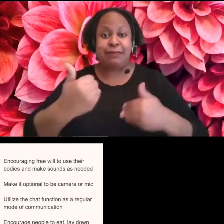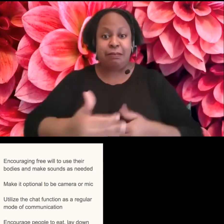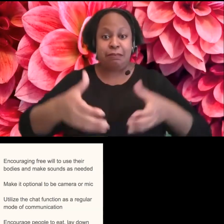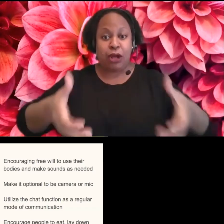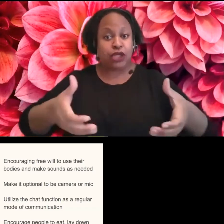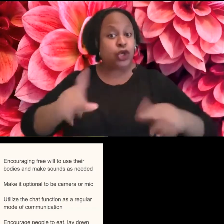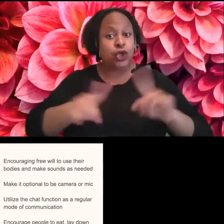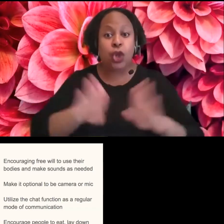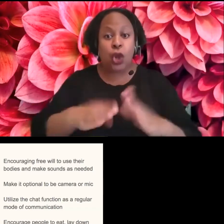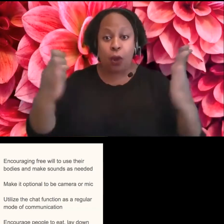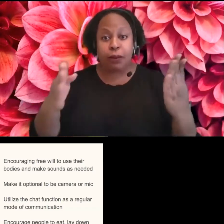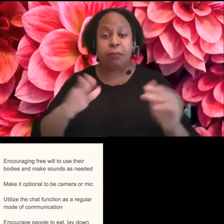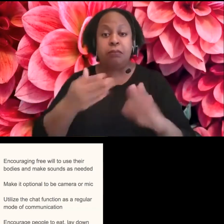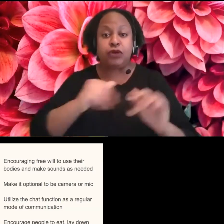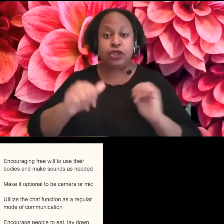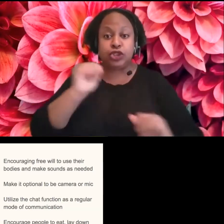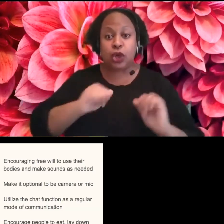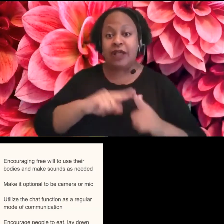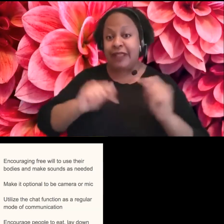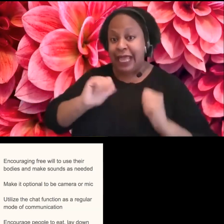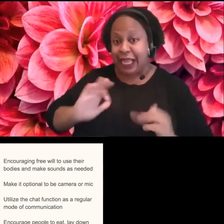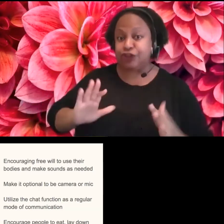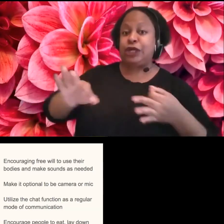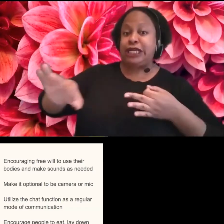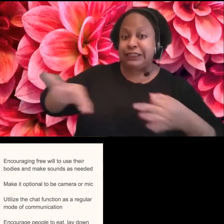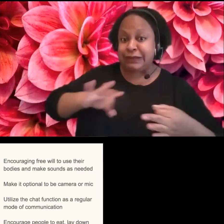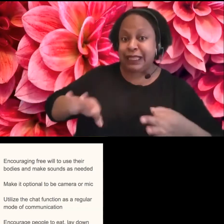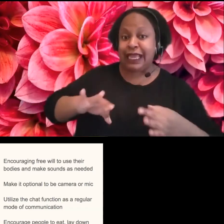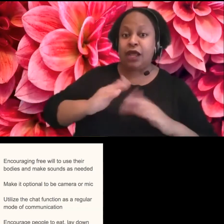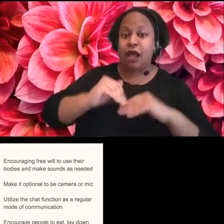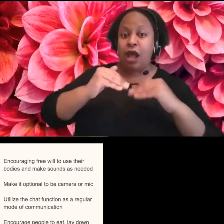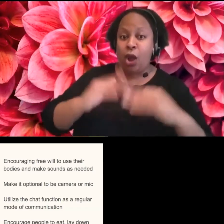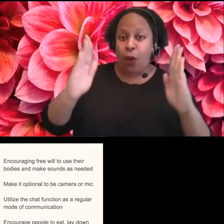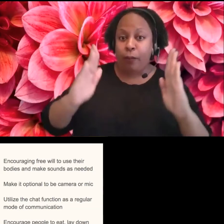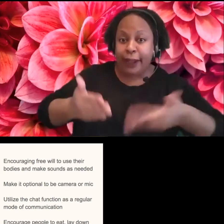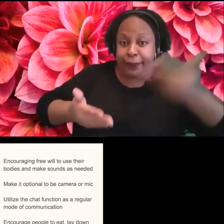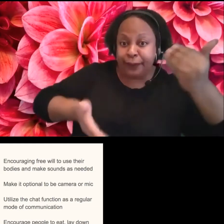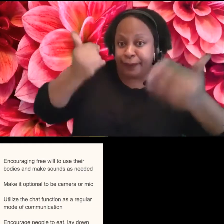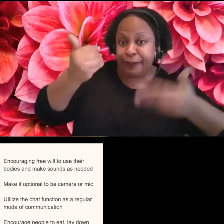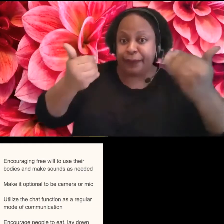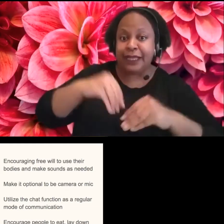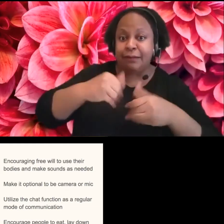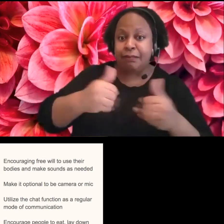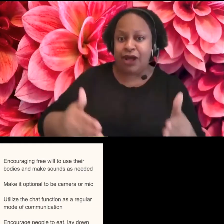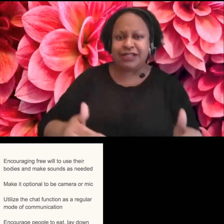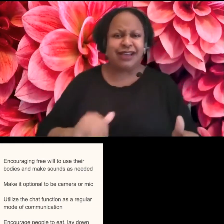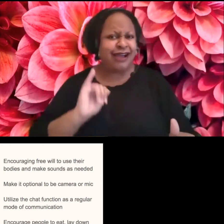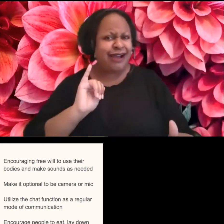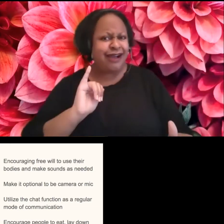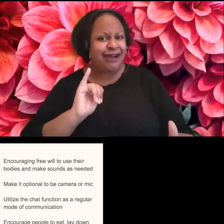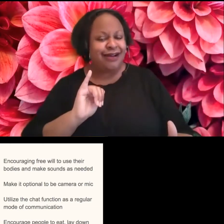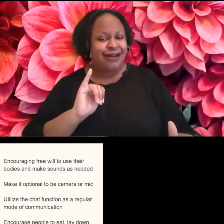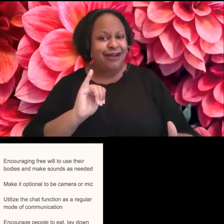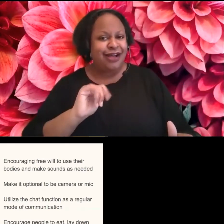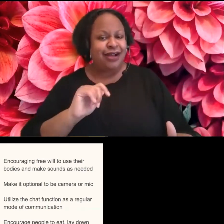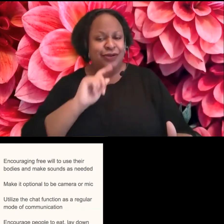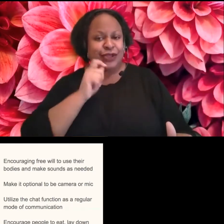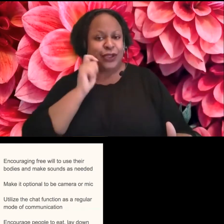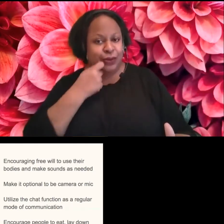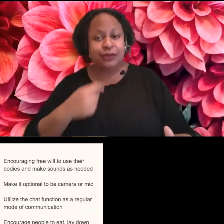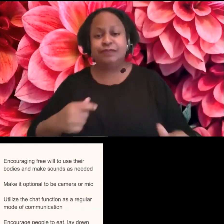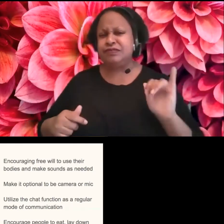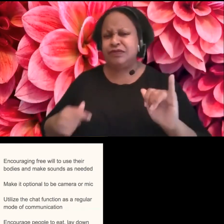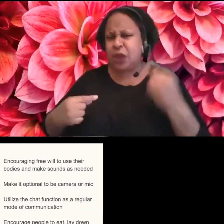talked us through the opening and exploring the items in the box. was very cool. I almost wonder if you're the one I heard about that from Rachel. Uh,